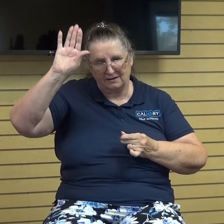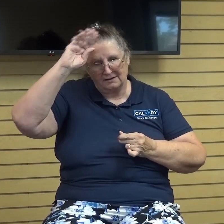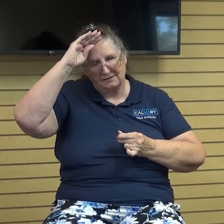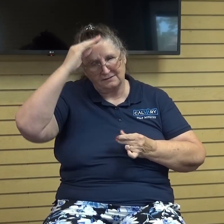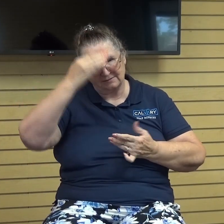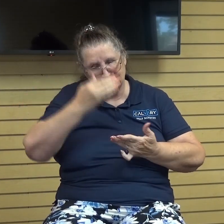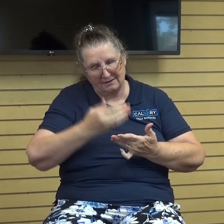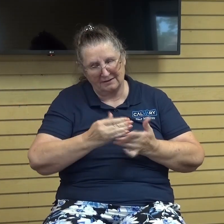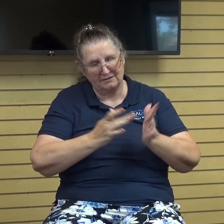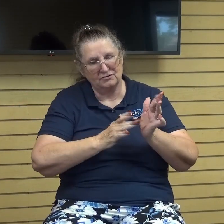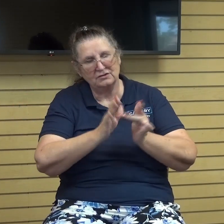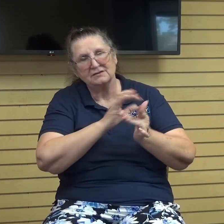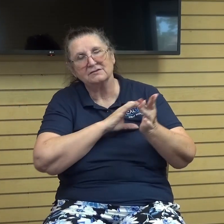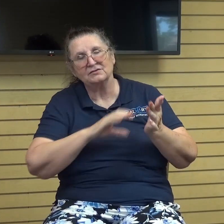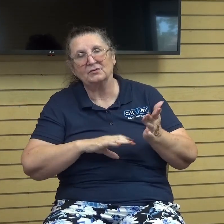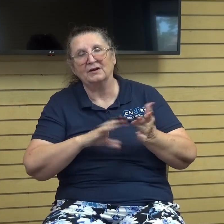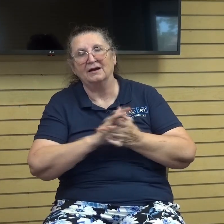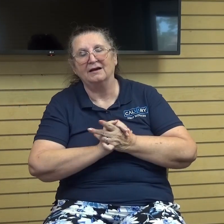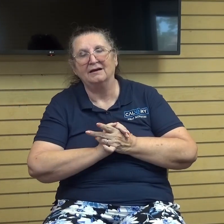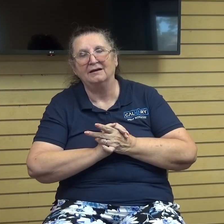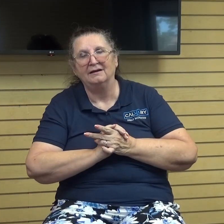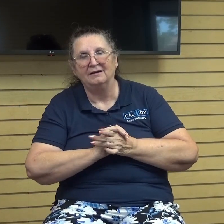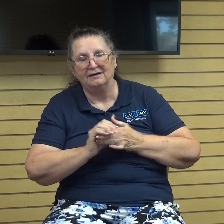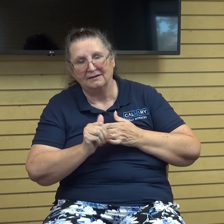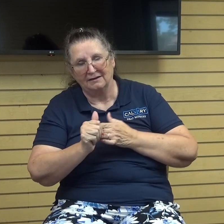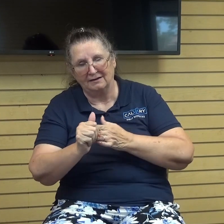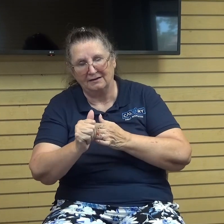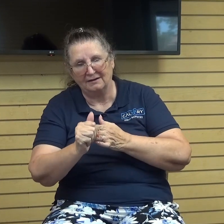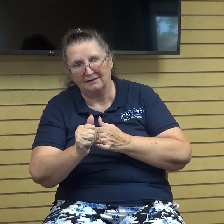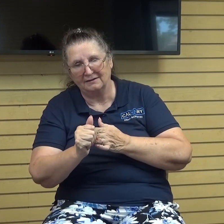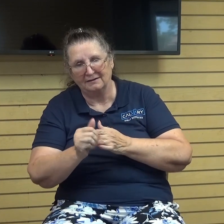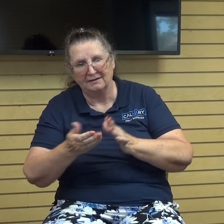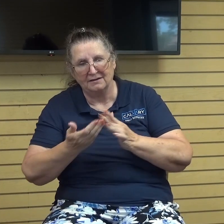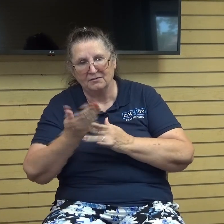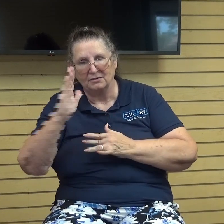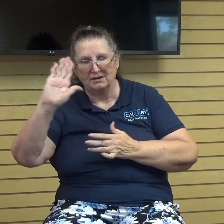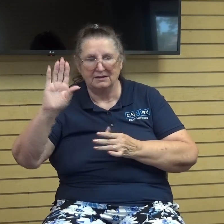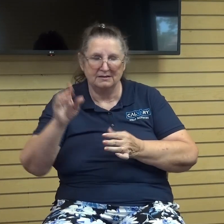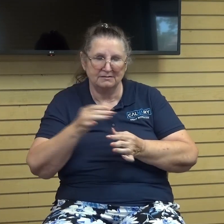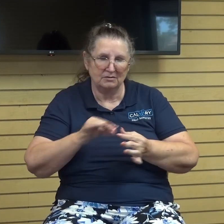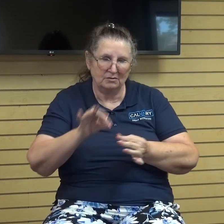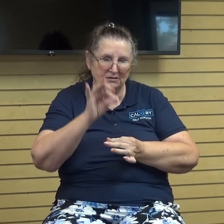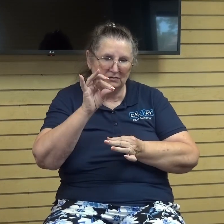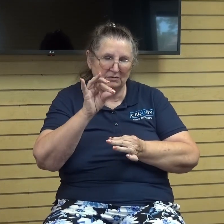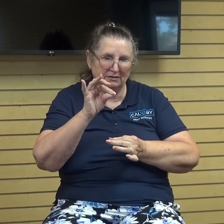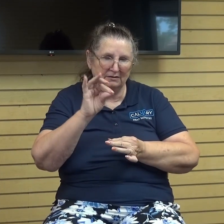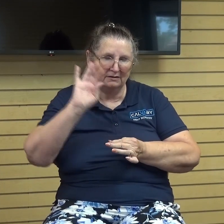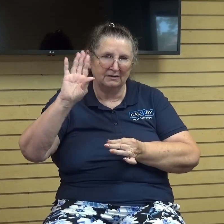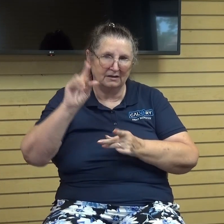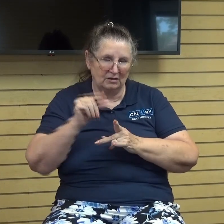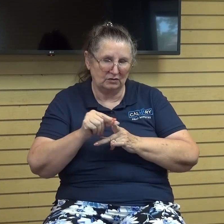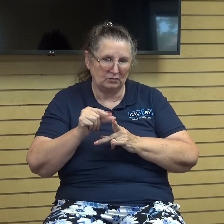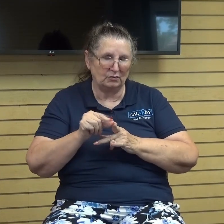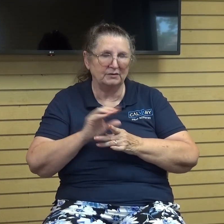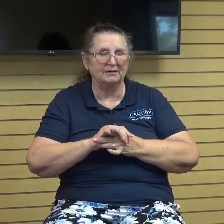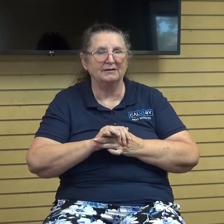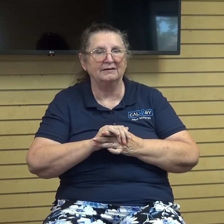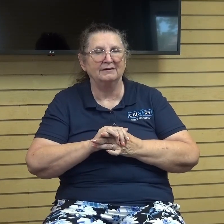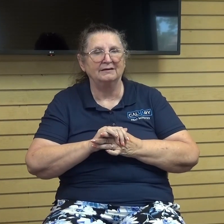son jesus christ guided by his spirit and his word the center of the